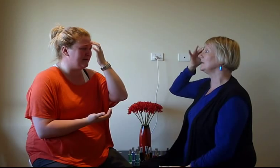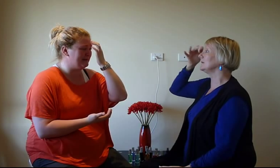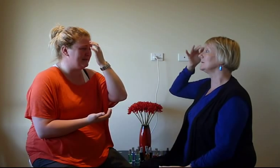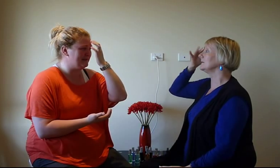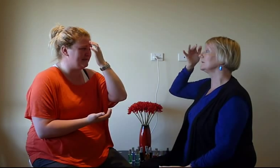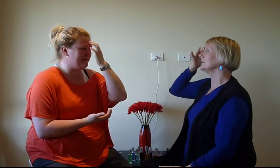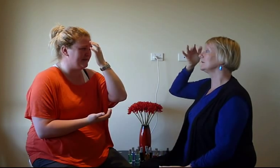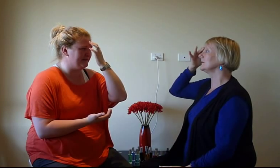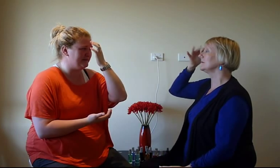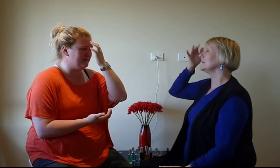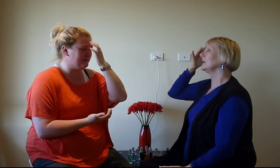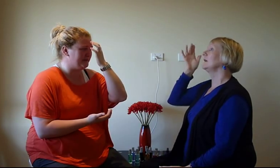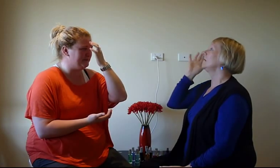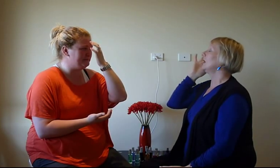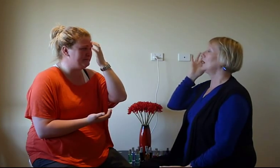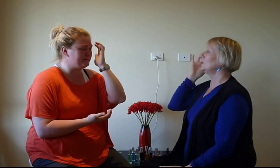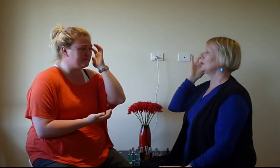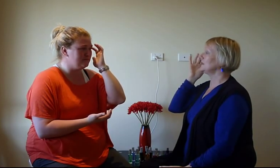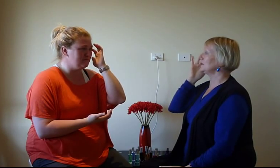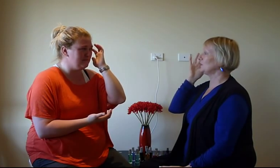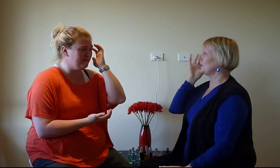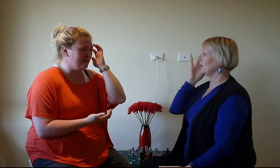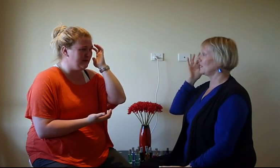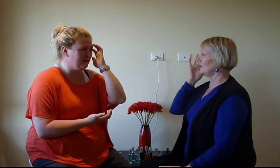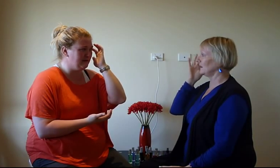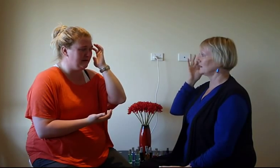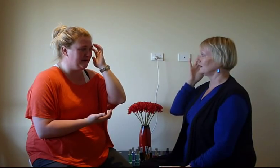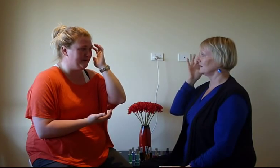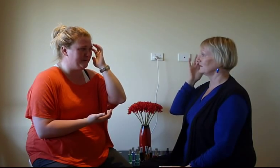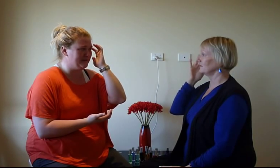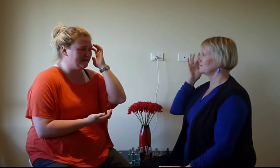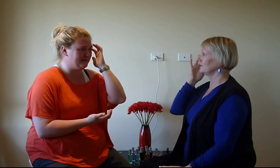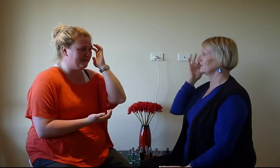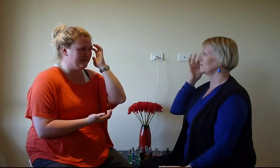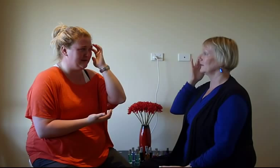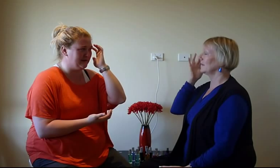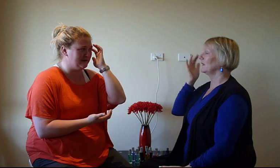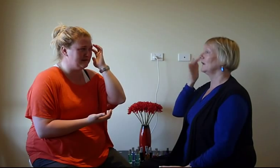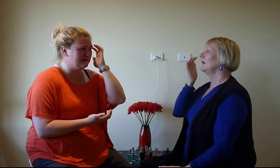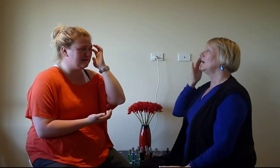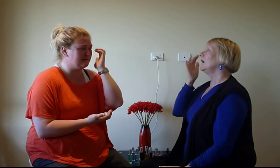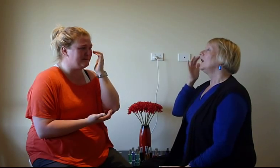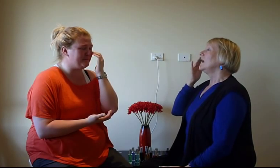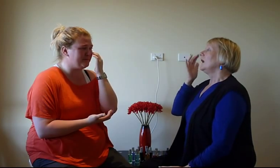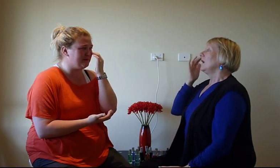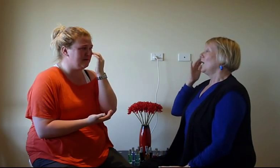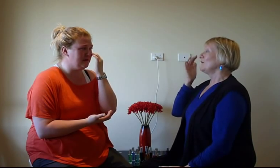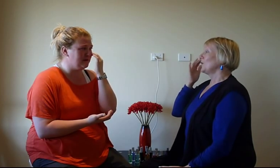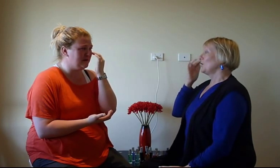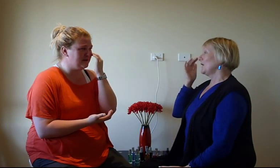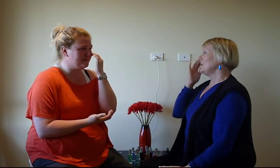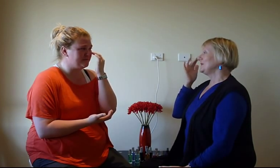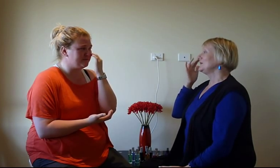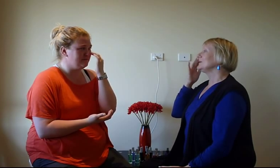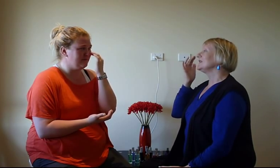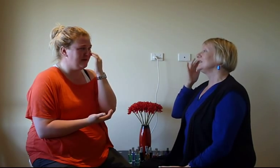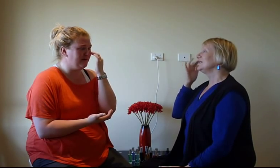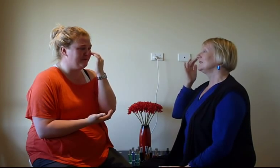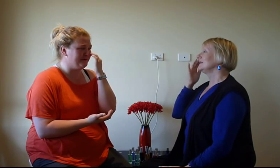Releasing this feeling of disappointment. I don't want to disappoint my clients. I don't want to disappoint my clients. I've got a great business. I've got a